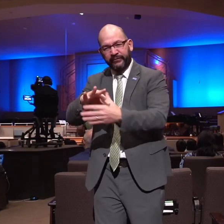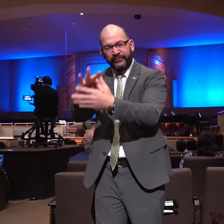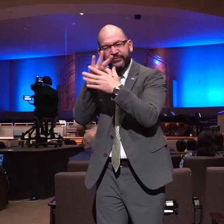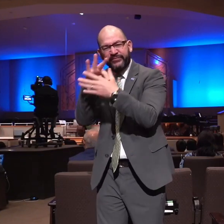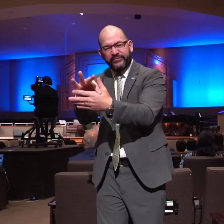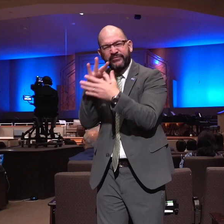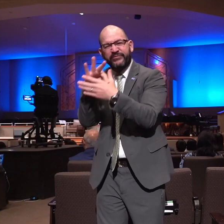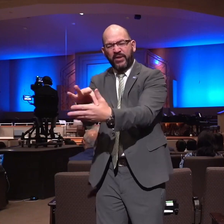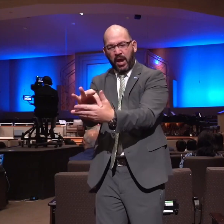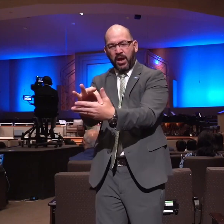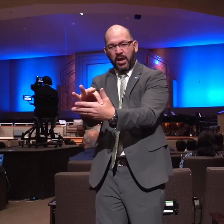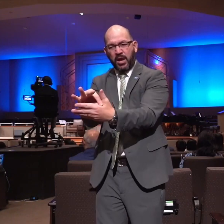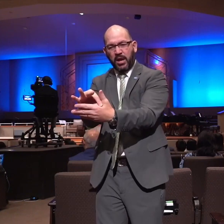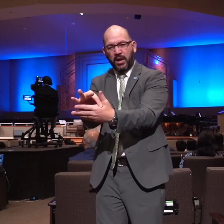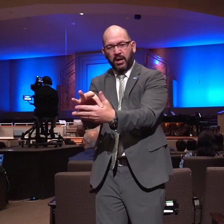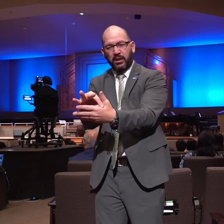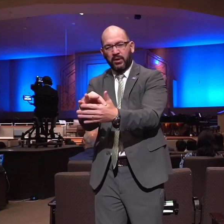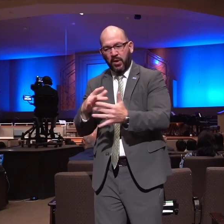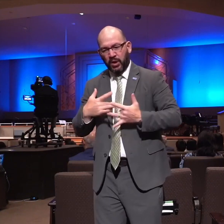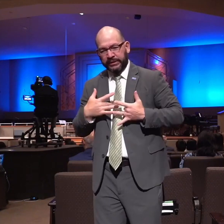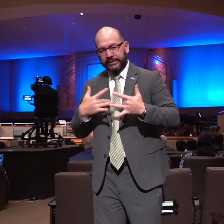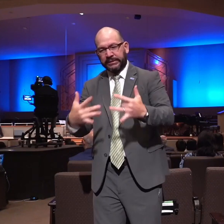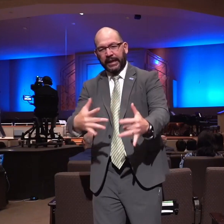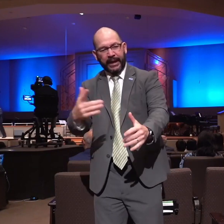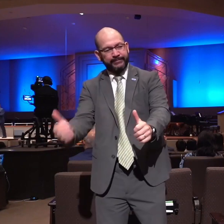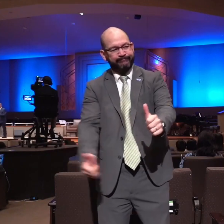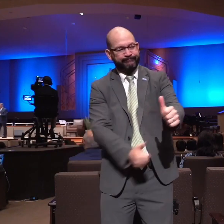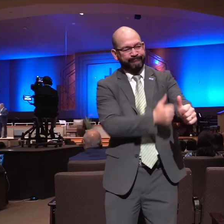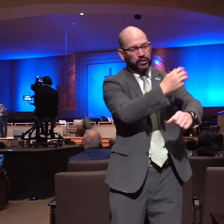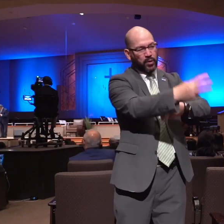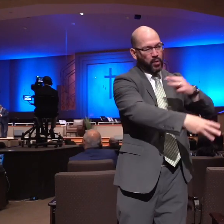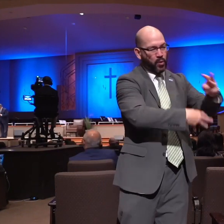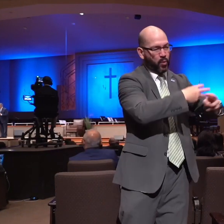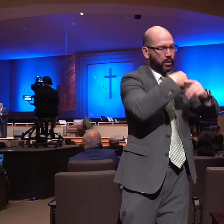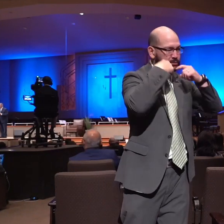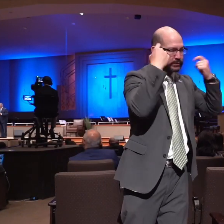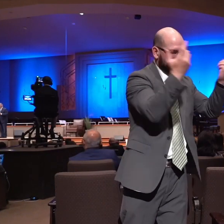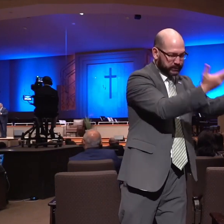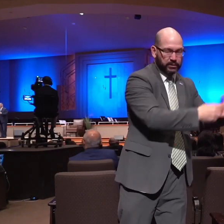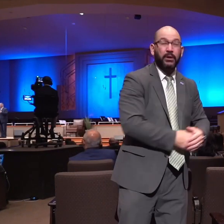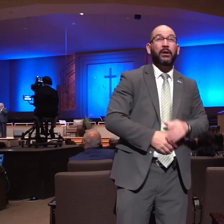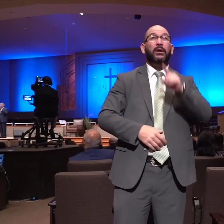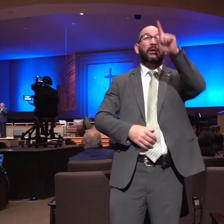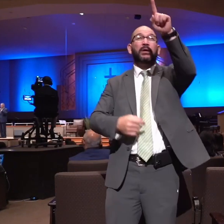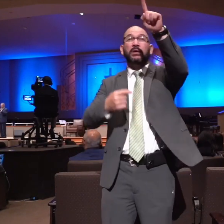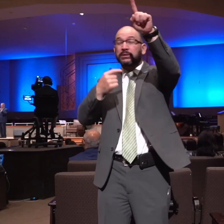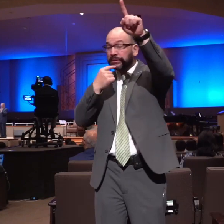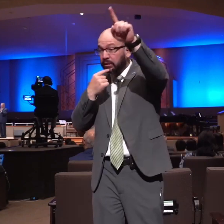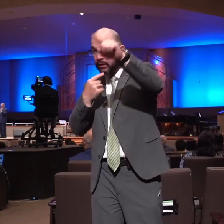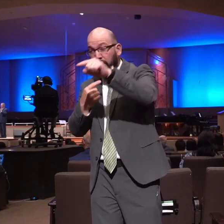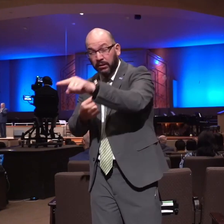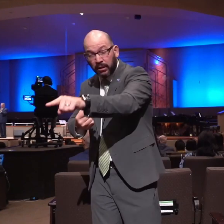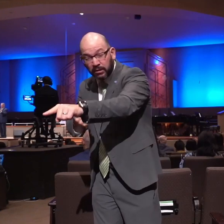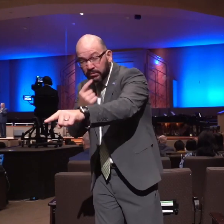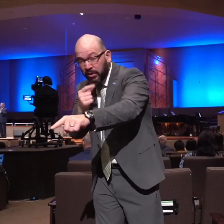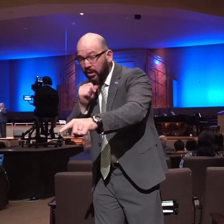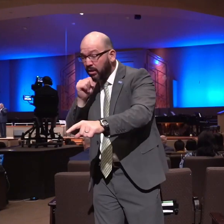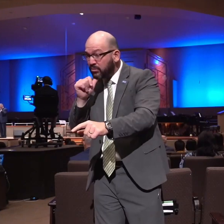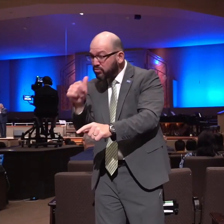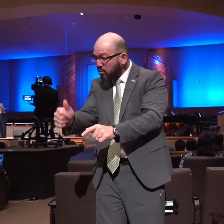that as well that's why paul said later walk in the spirit and ye shall not fulfill the lust of the flesh for the flesh